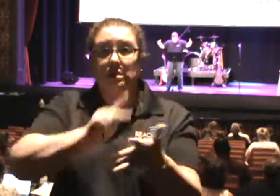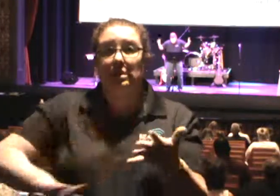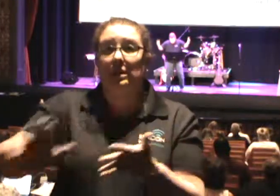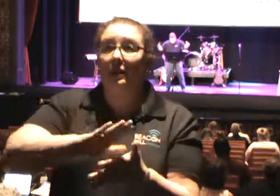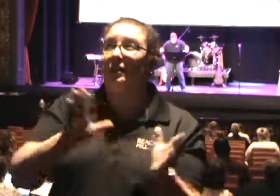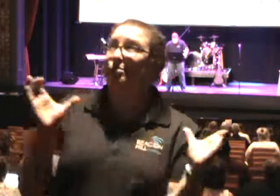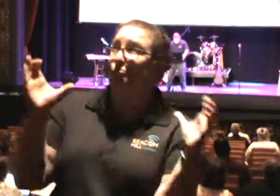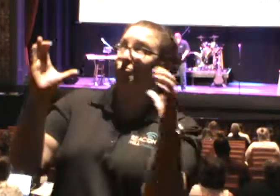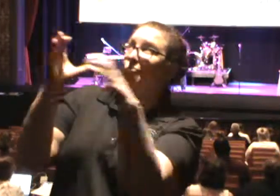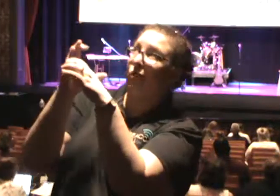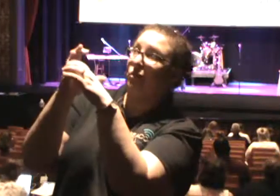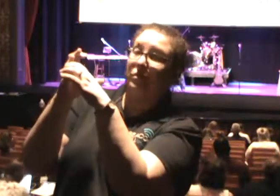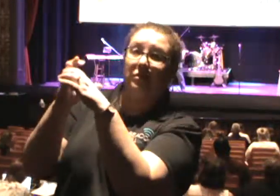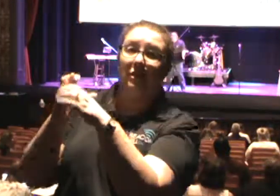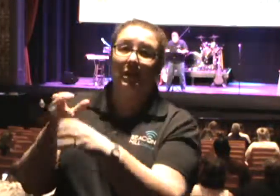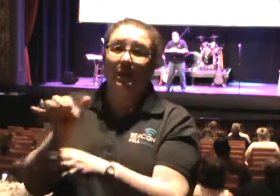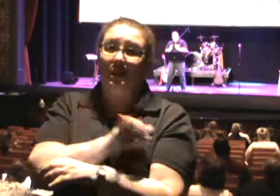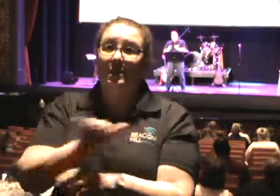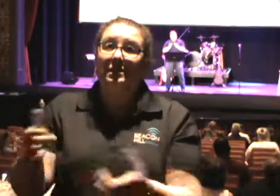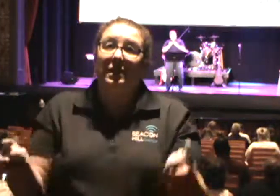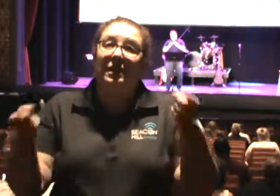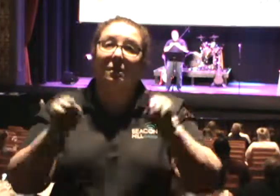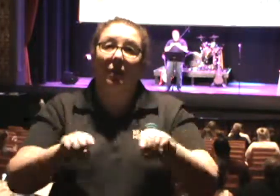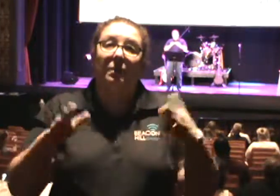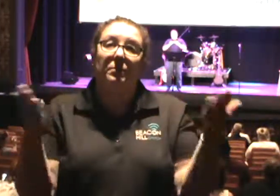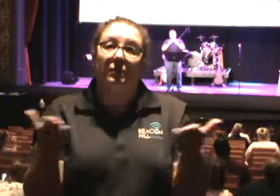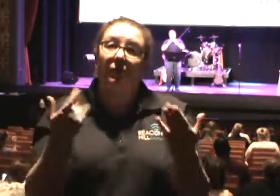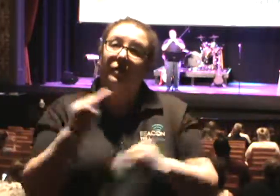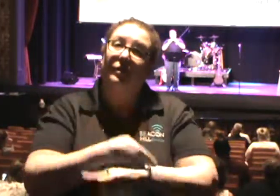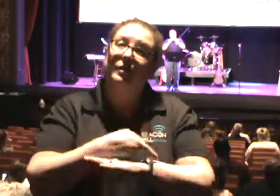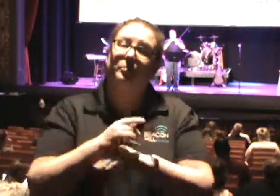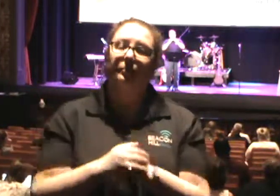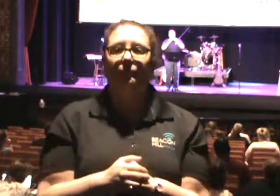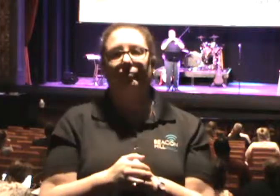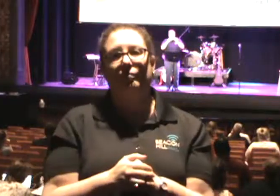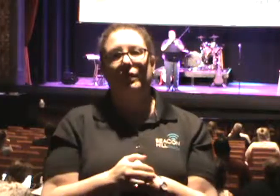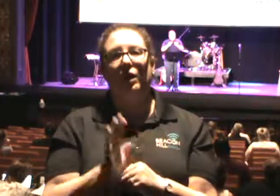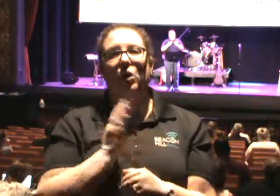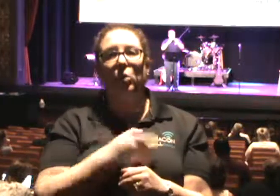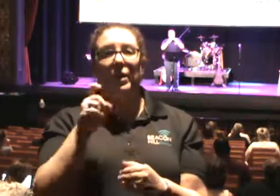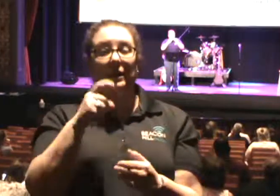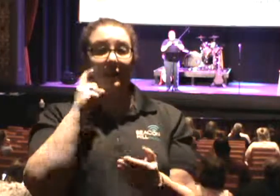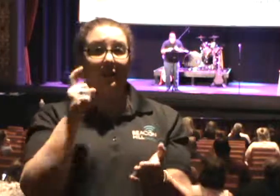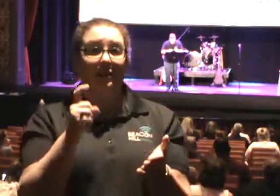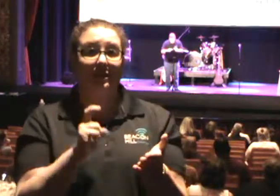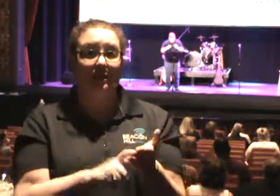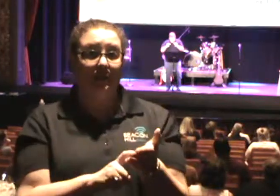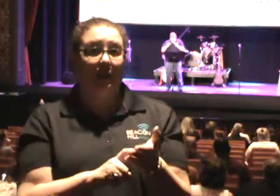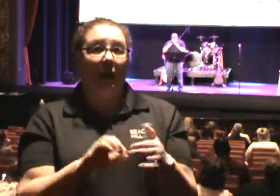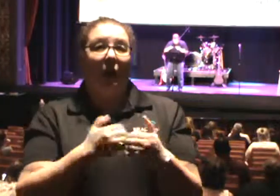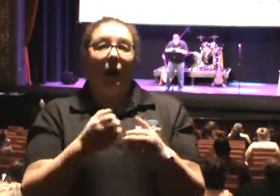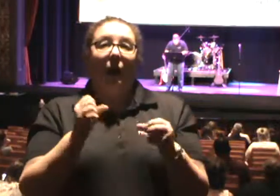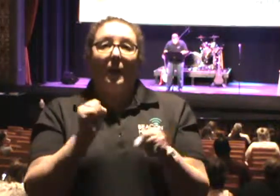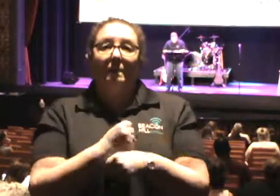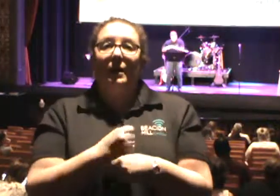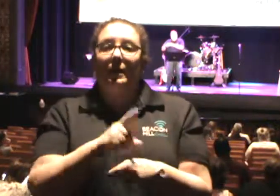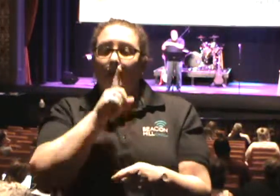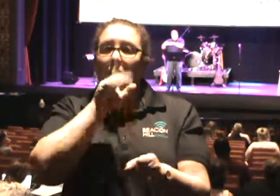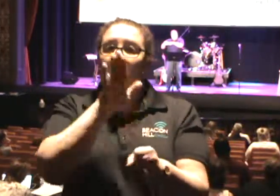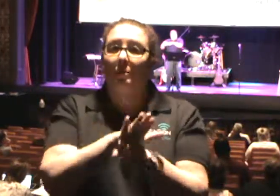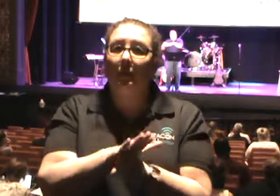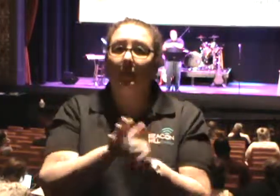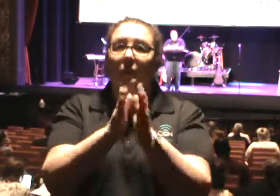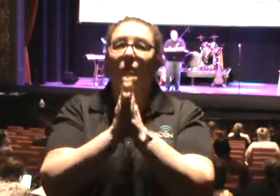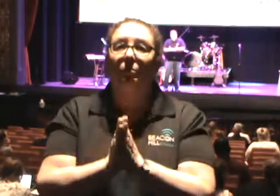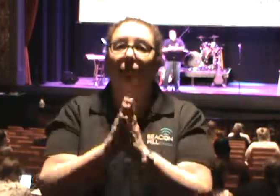The same goes for us today. So I want us to see how we need to make a commitment to prayer in our lives. So